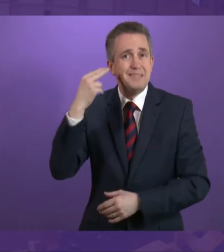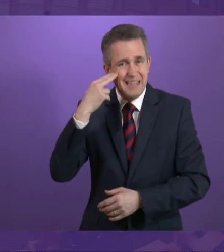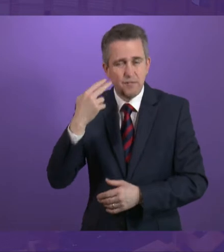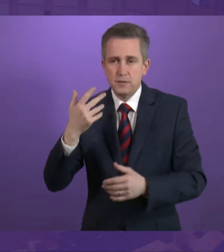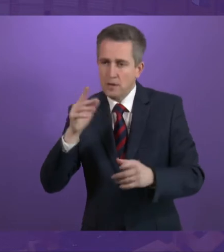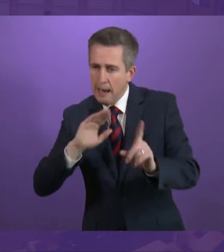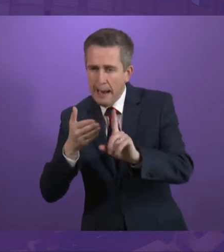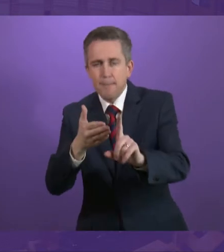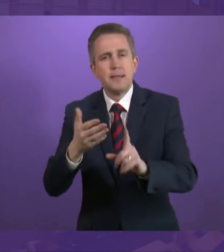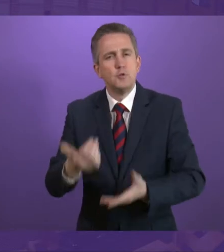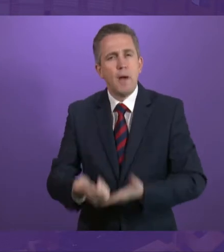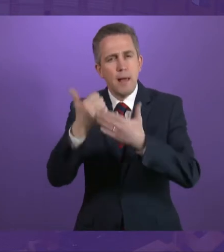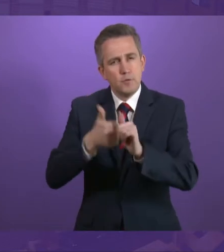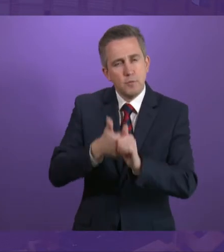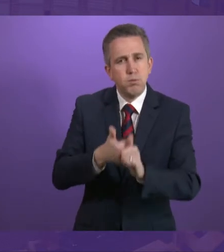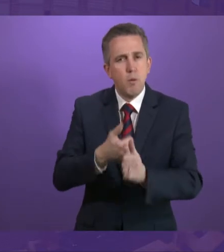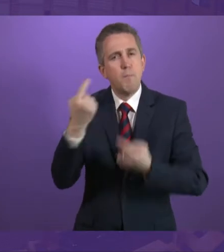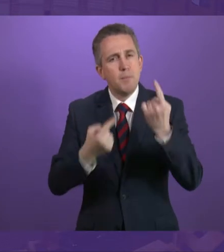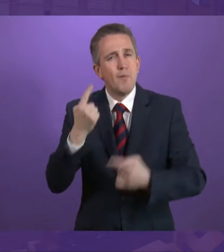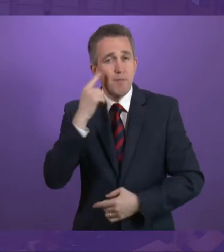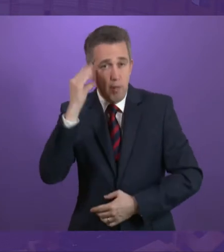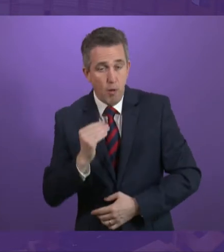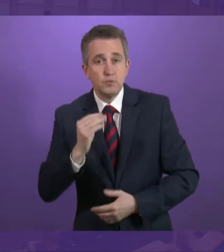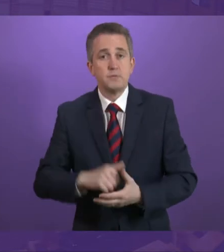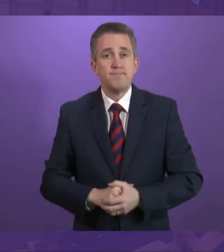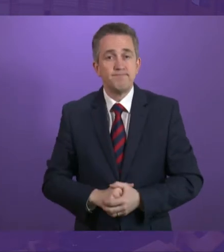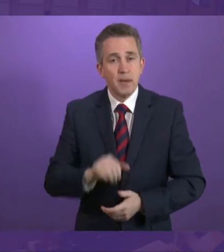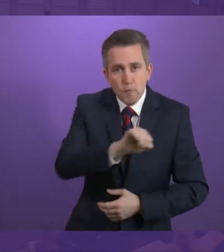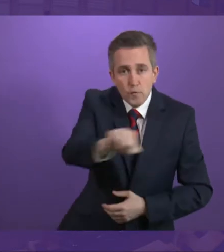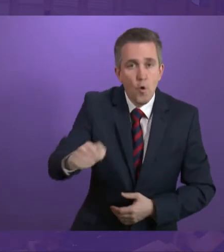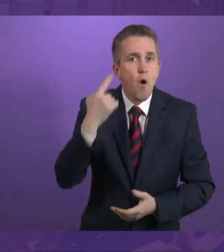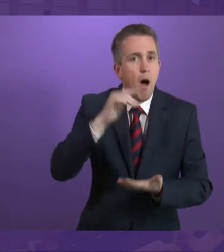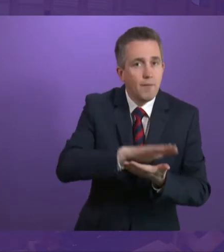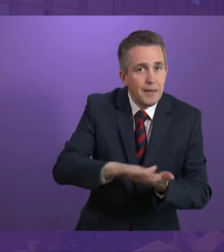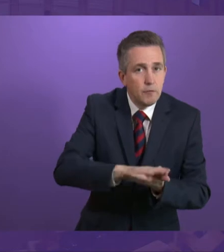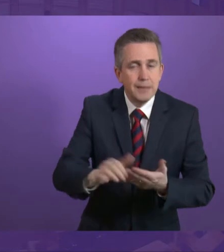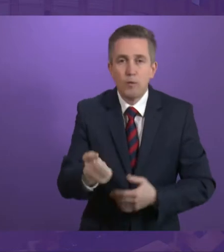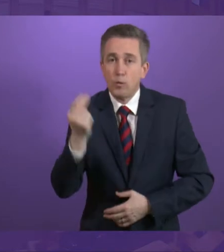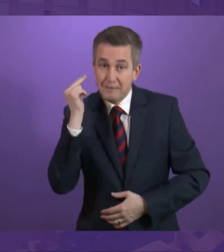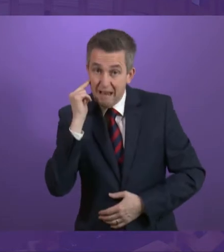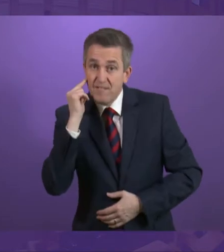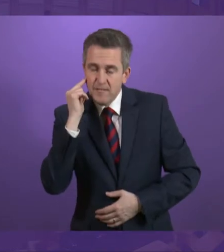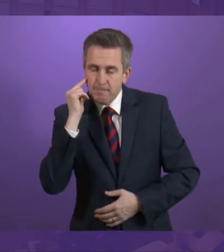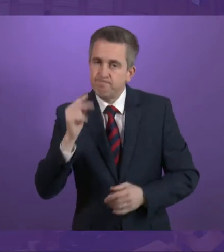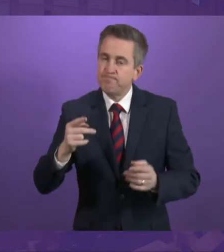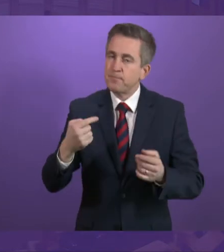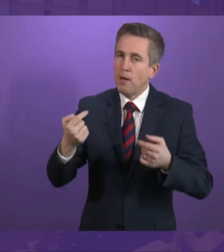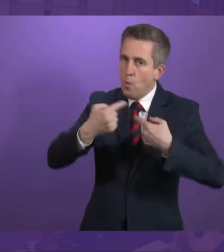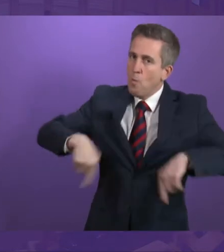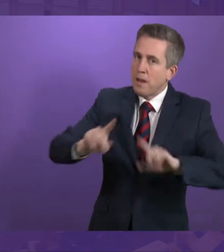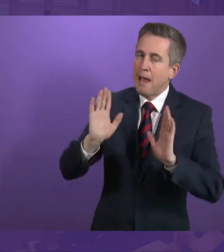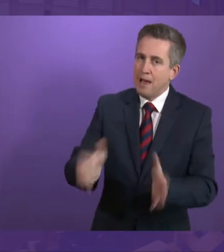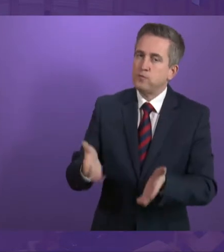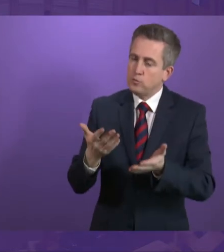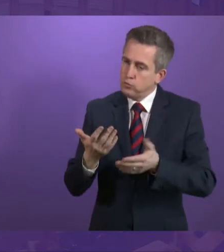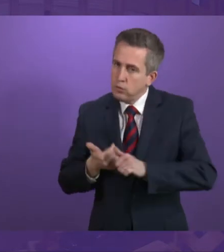from deafness and hearing loss. If you are hard of hearing or deaf, then we all have a duty to ensure that we can do all